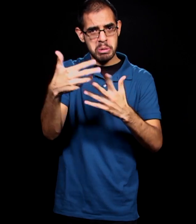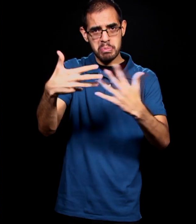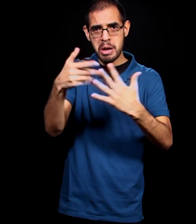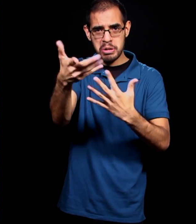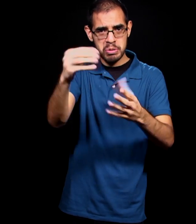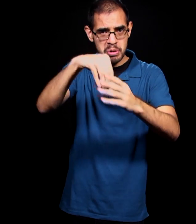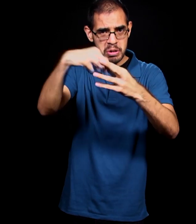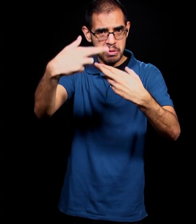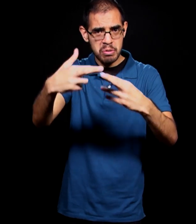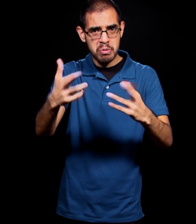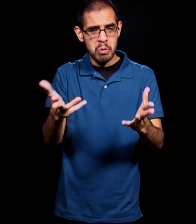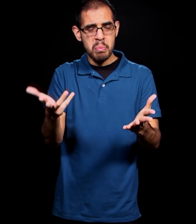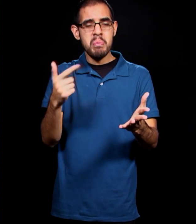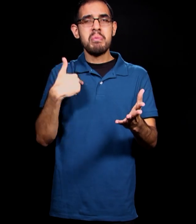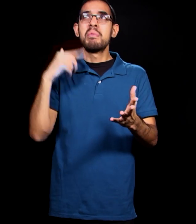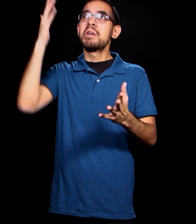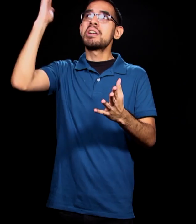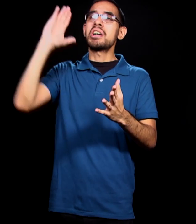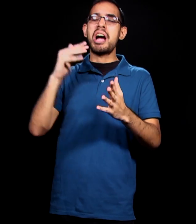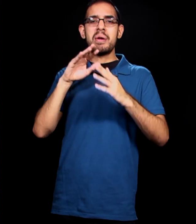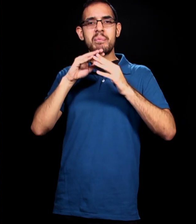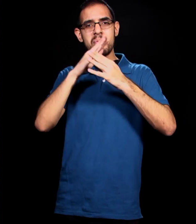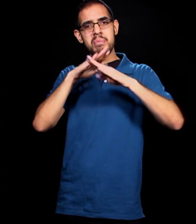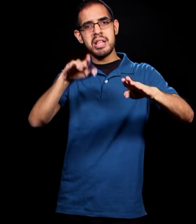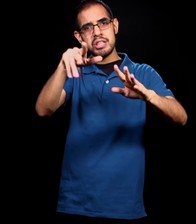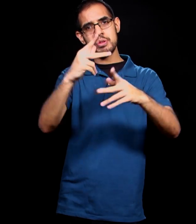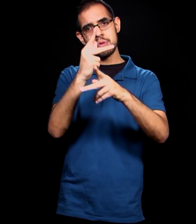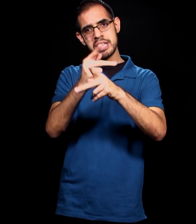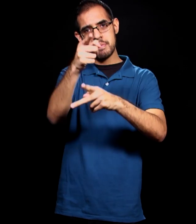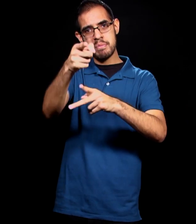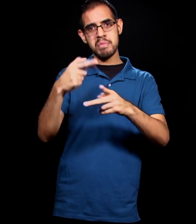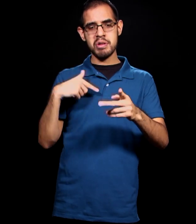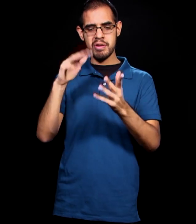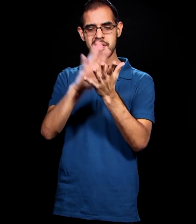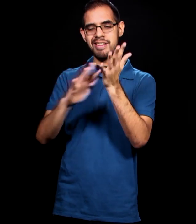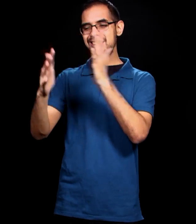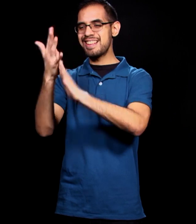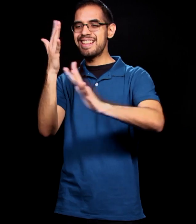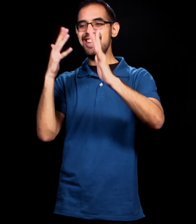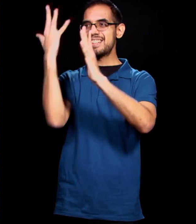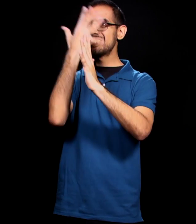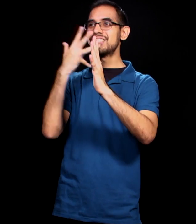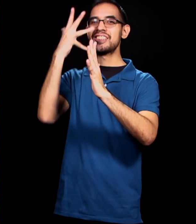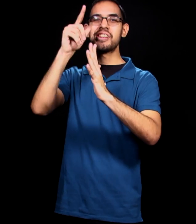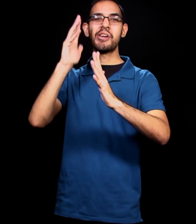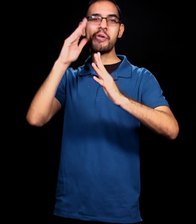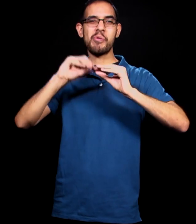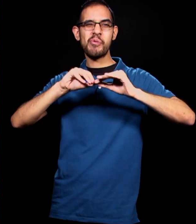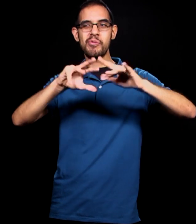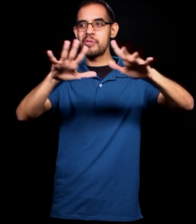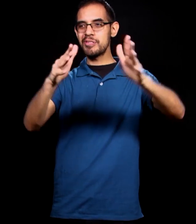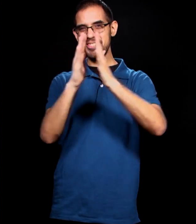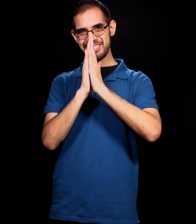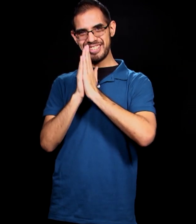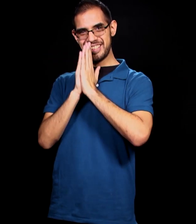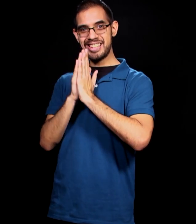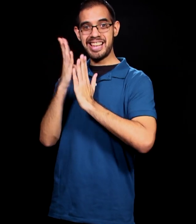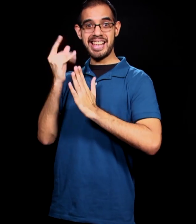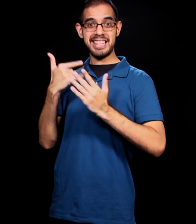I pray the Lord would bless you and keep you. I pray that he'd his face shine upon you and that he'd be gracious to you. I pray this week he continues to remind you of his friendship